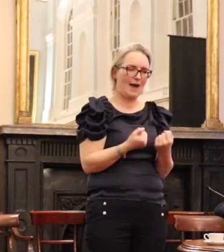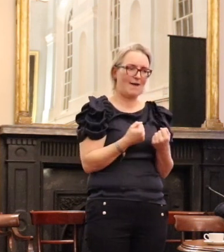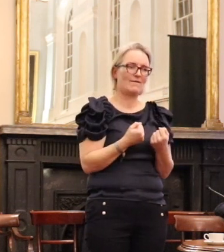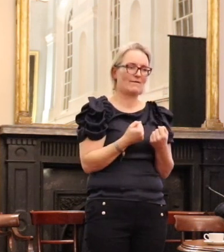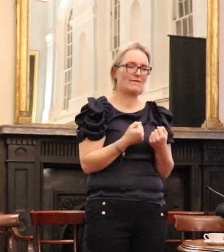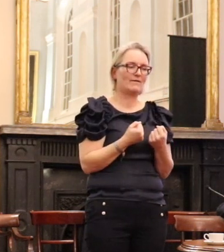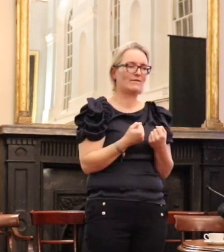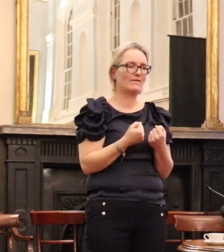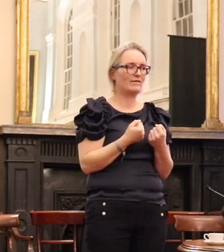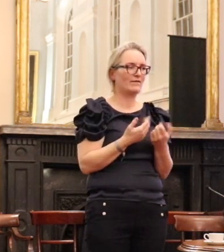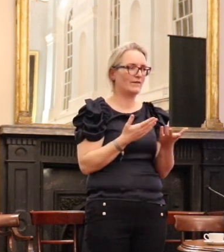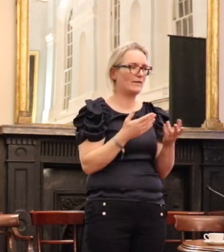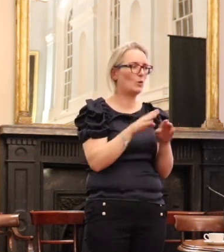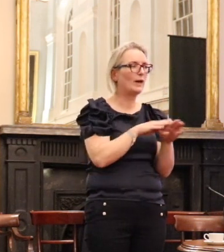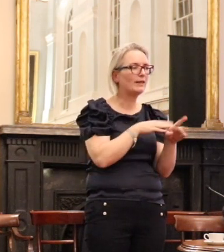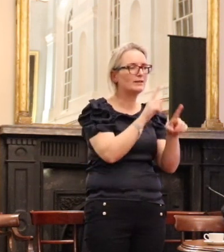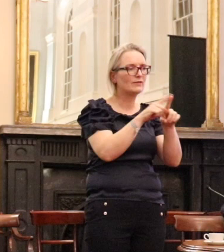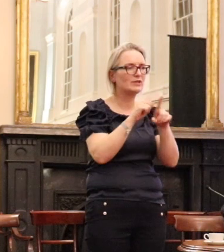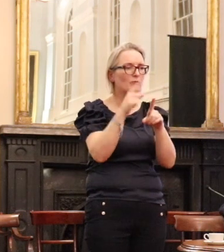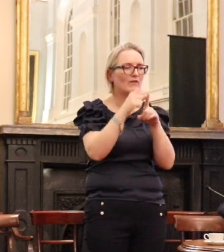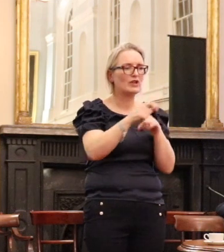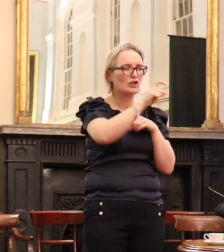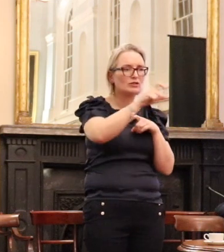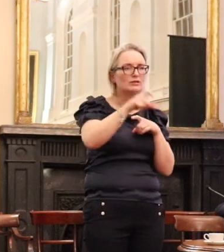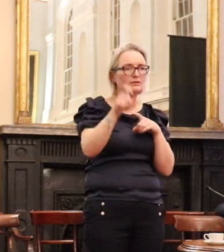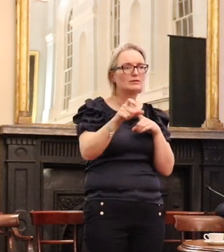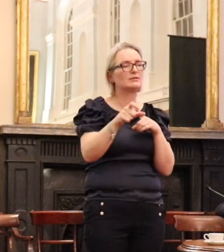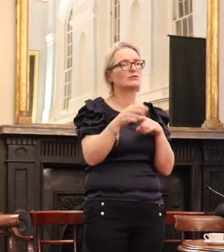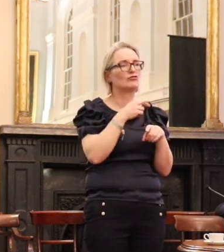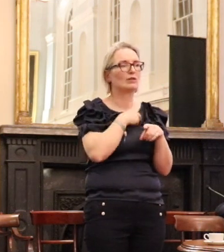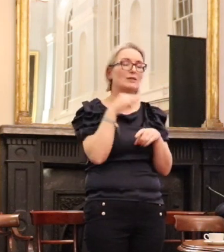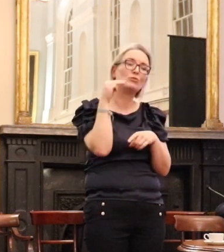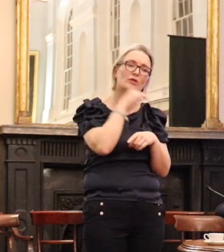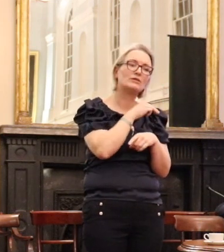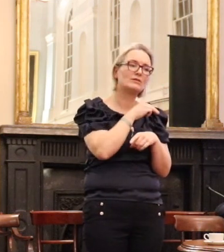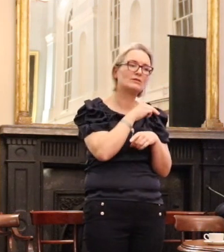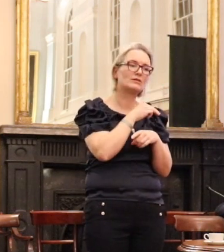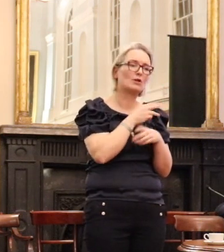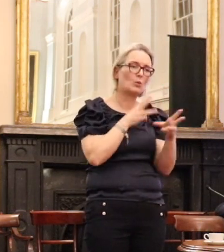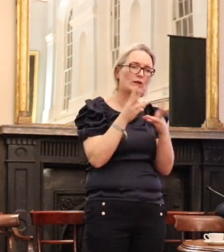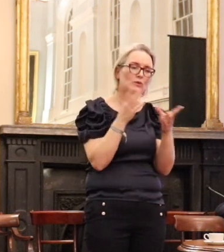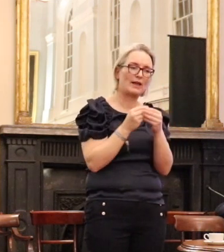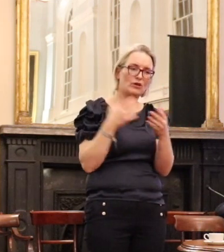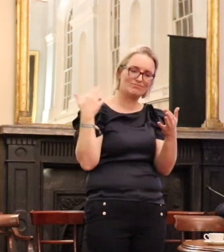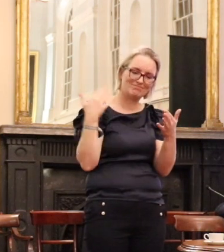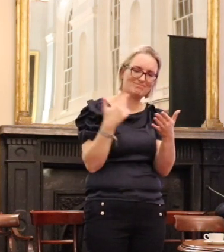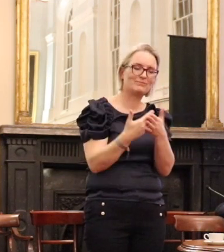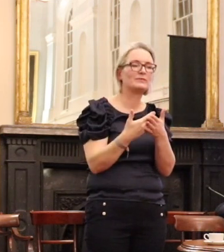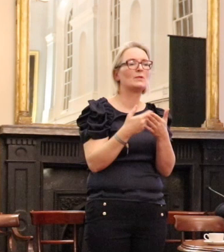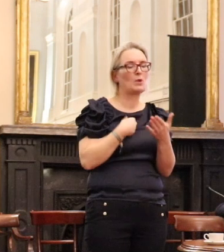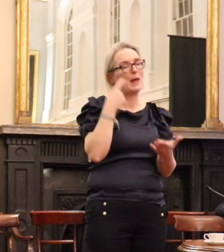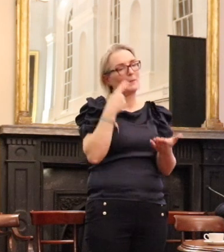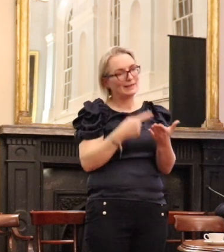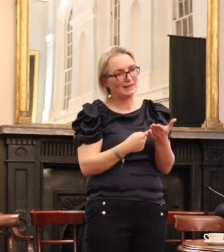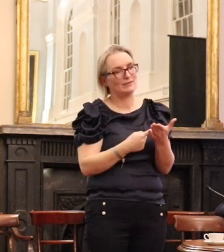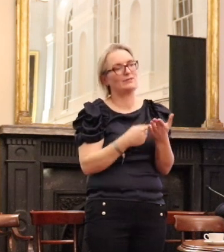profession have been utterly enriched of the lives, I believe, of all of us who have worked together in this regard. But I do believe